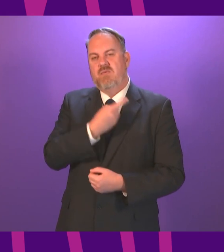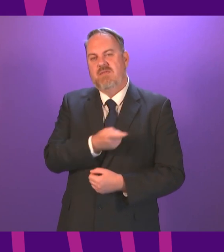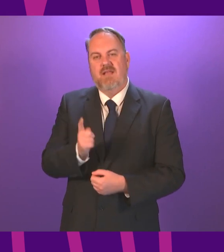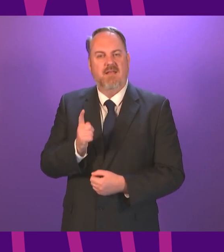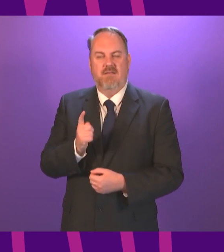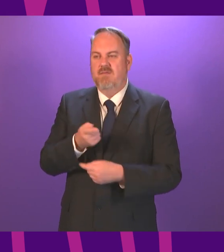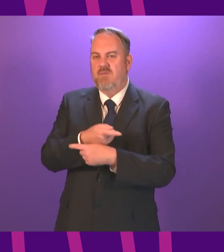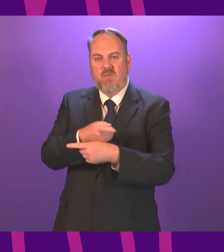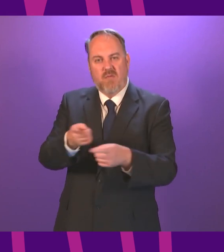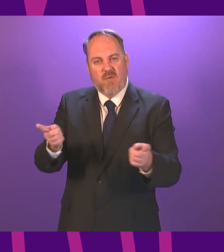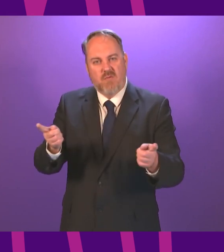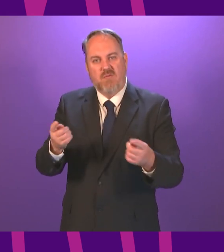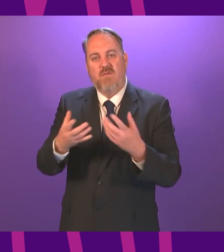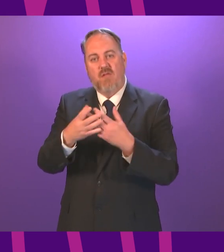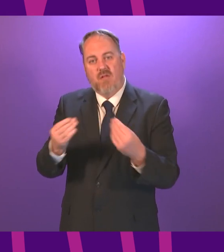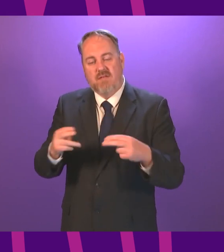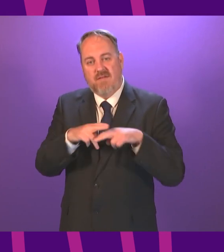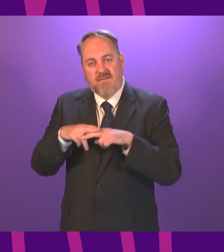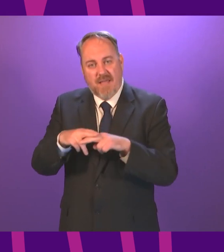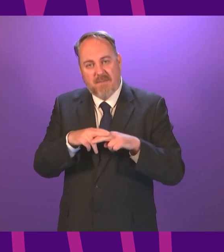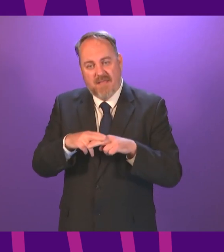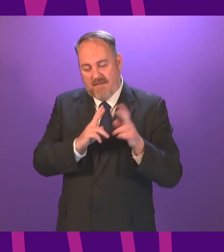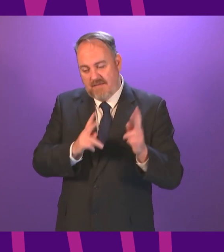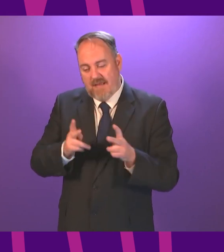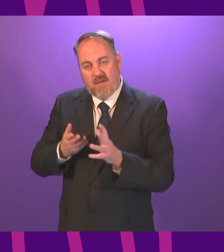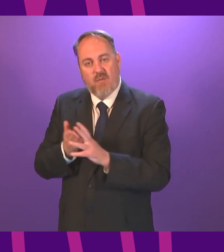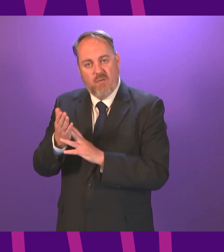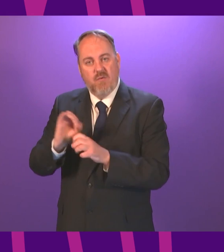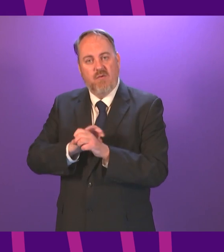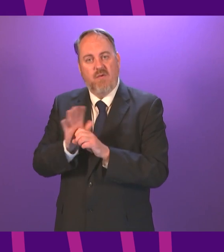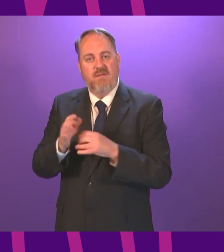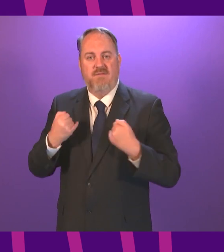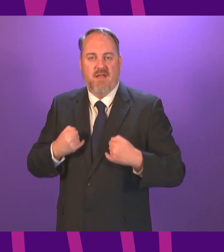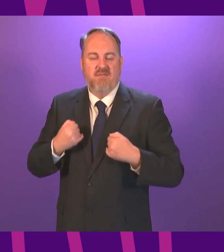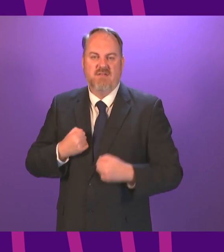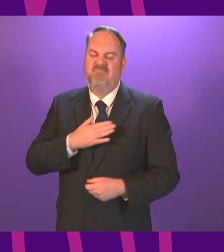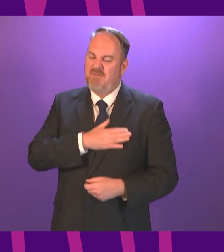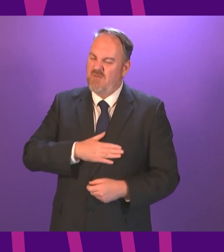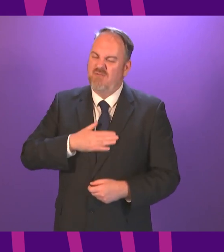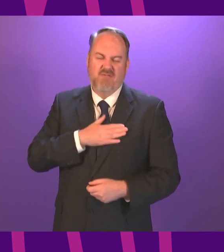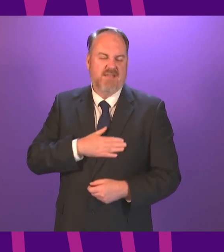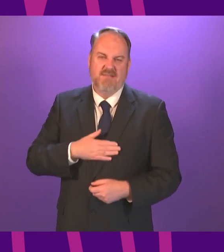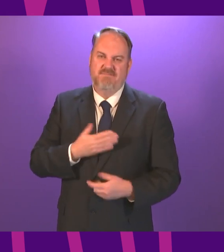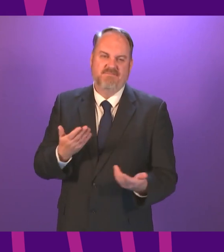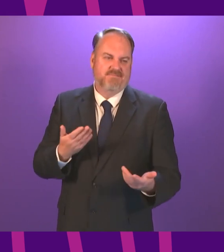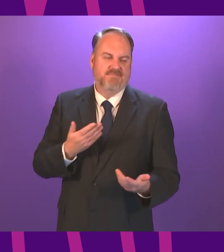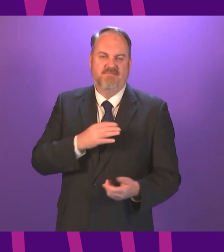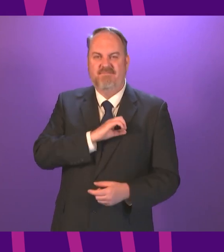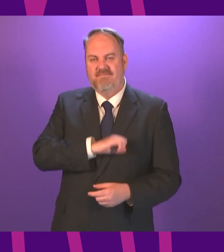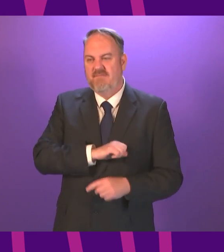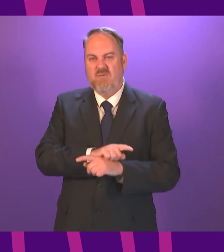to all of those who have lost loved ones during this pandemic this virus has touched every family it's touched every community